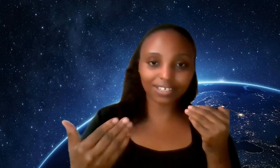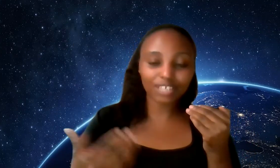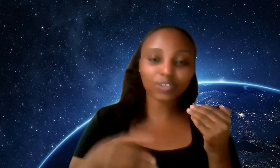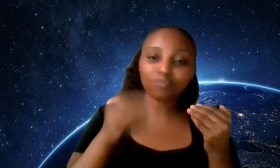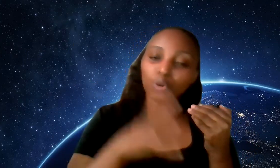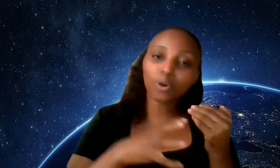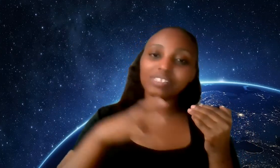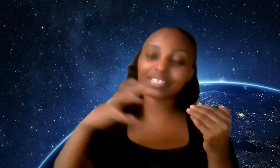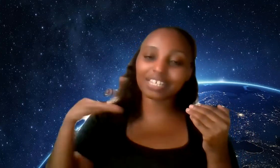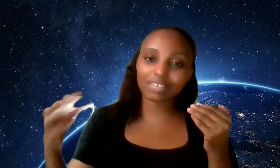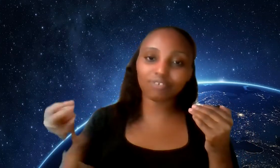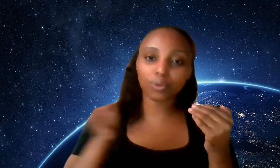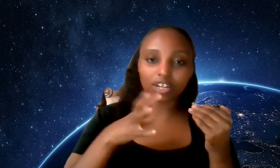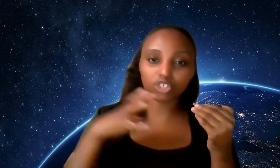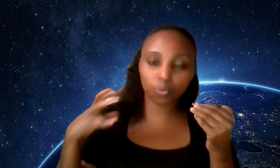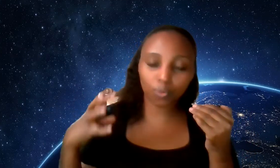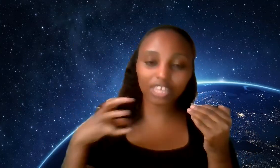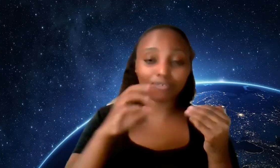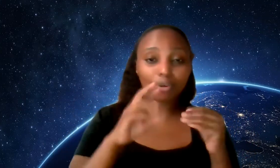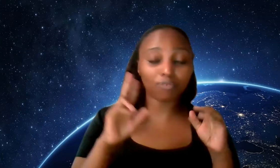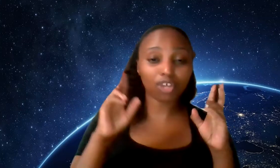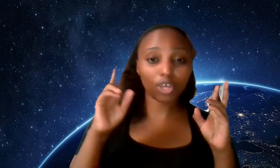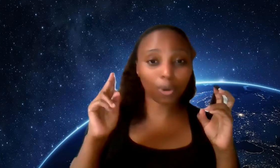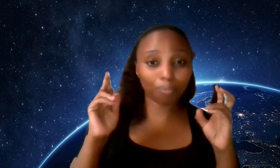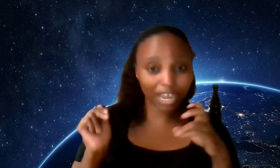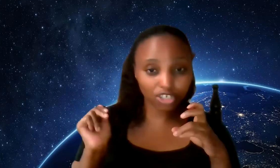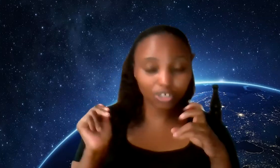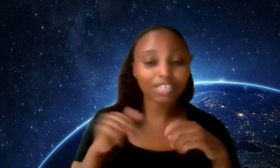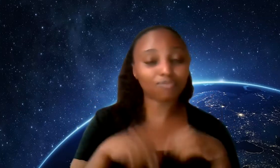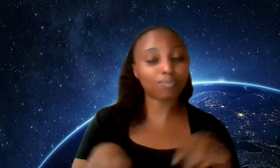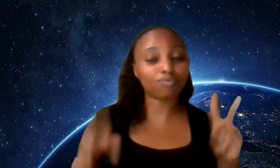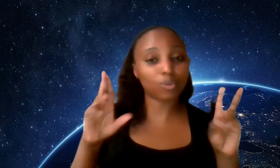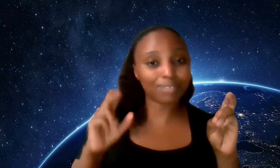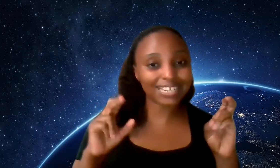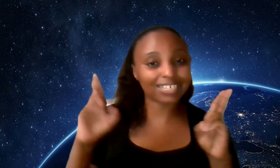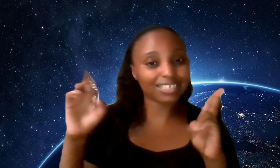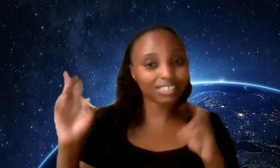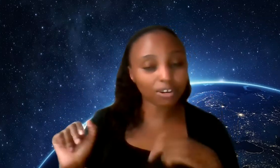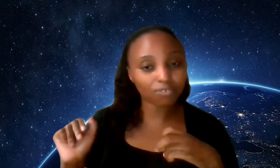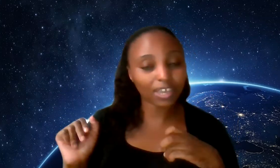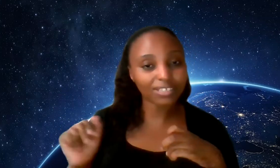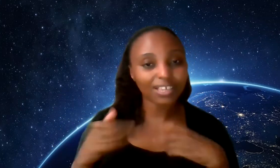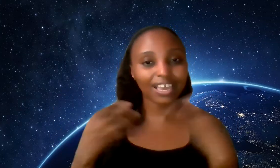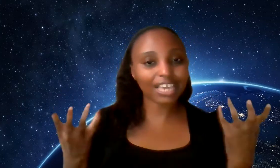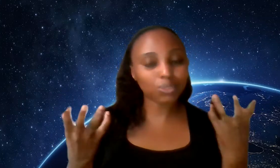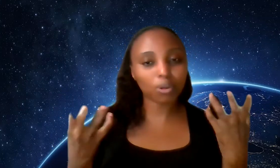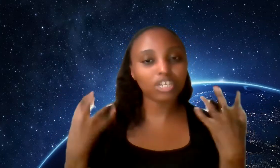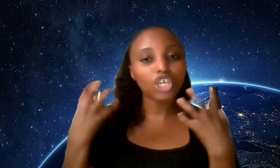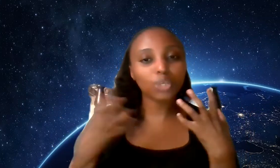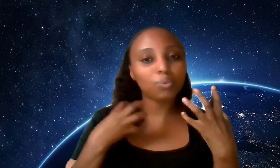so if you're constantly giving your energy away in the form of compassion in the form of mobility and sacrifice guess what you